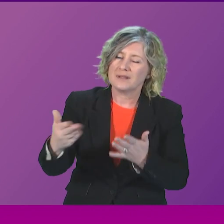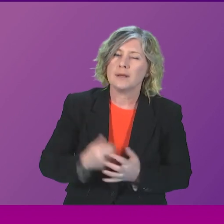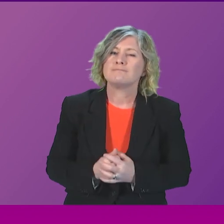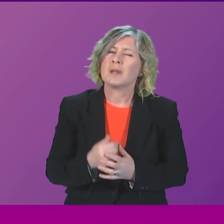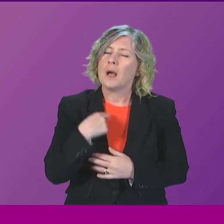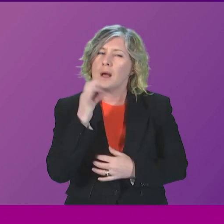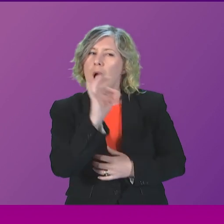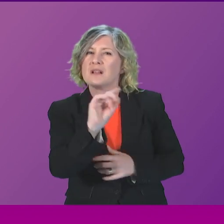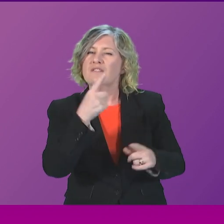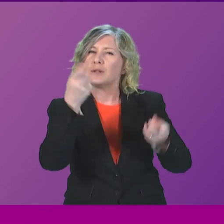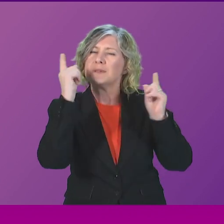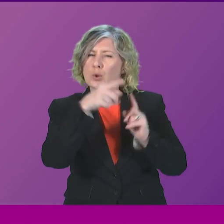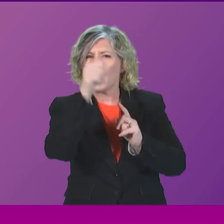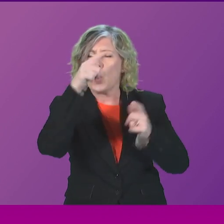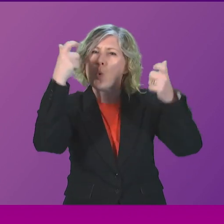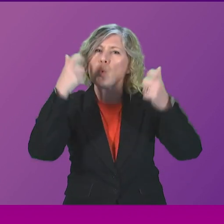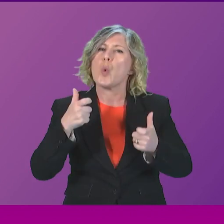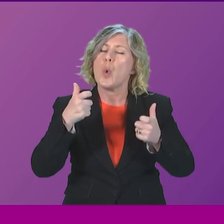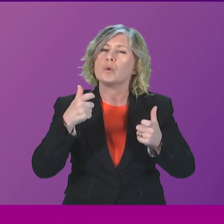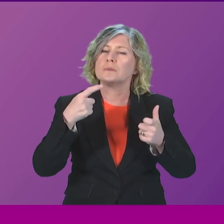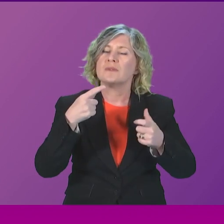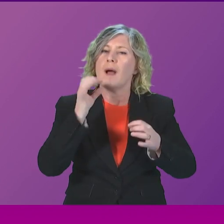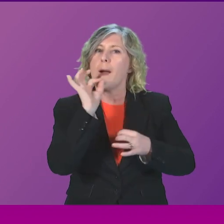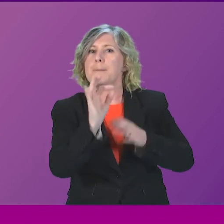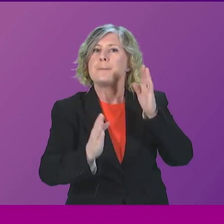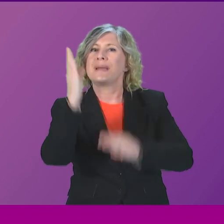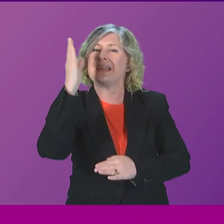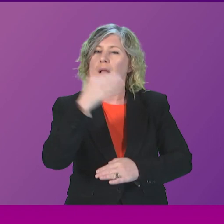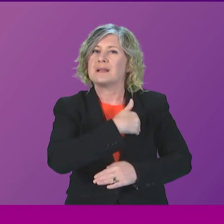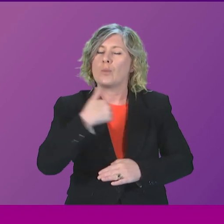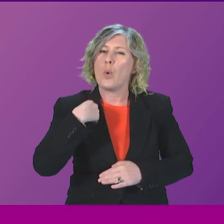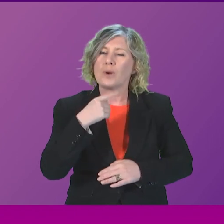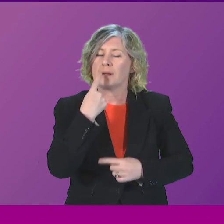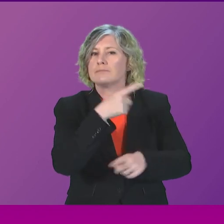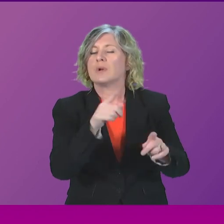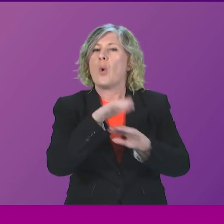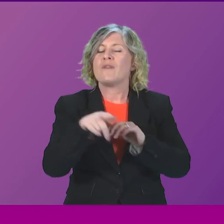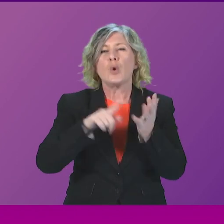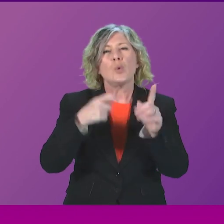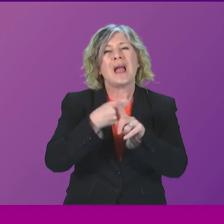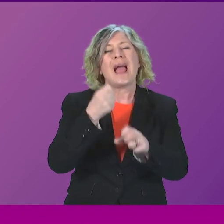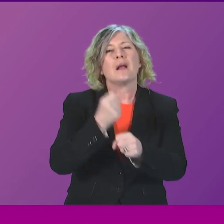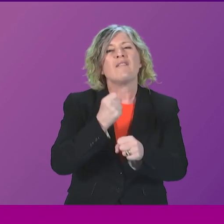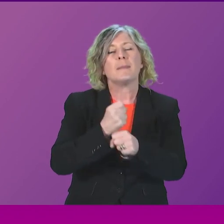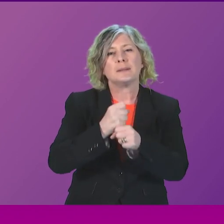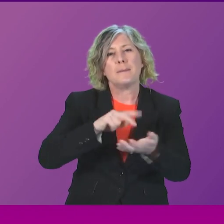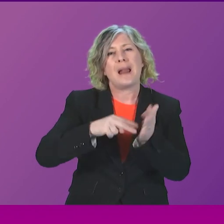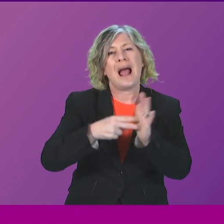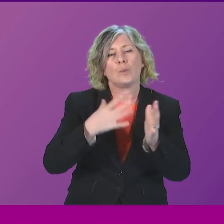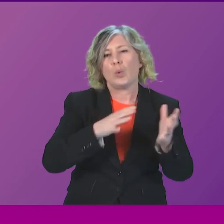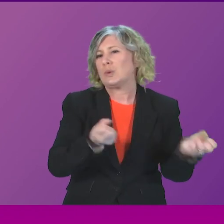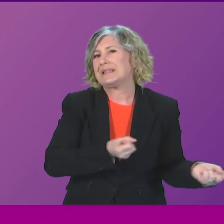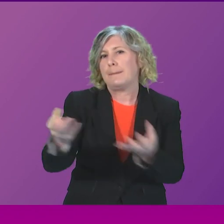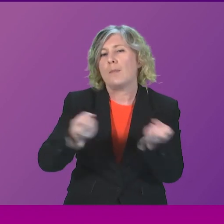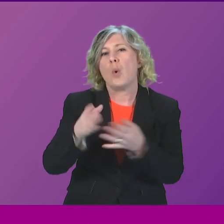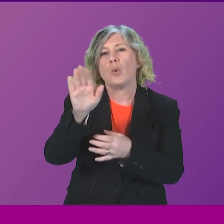will be aware of the Court of Appeals ruling this morning that the UK Government's plans to deport asylum seekers to Rwanda to make their applications while being